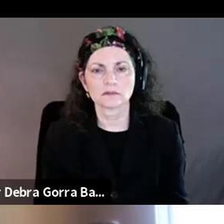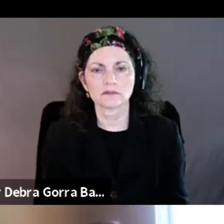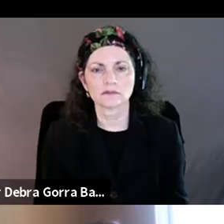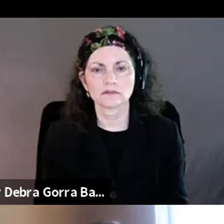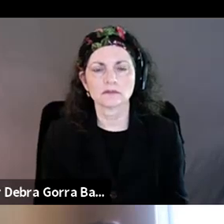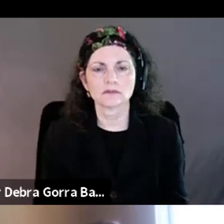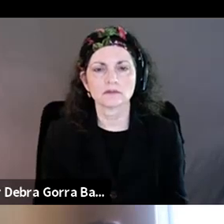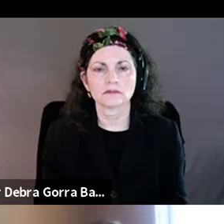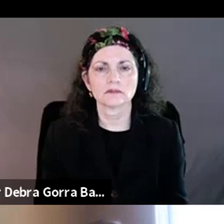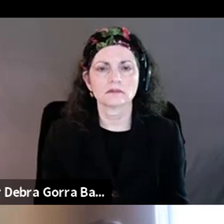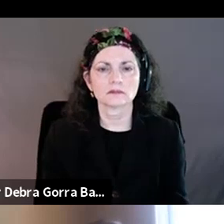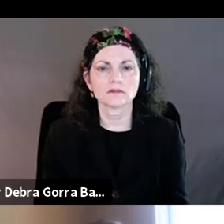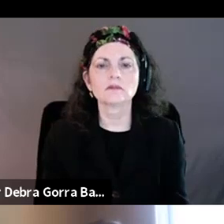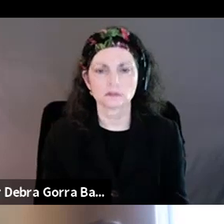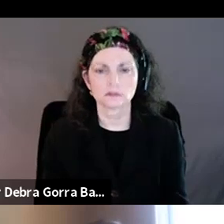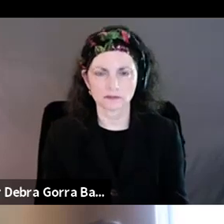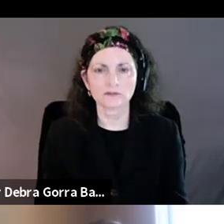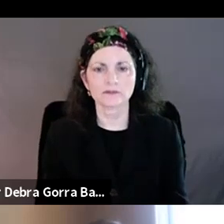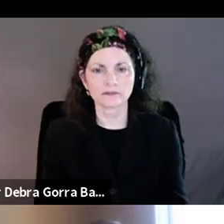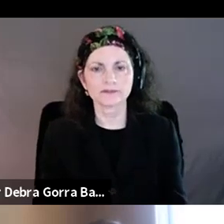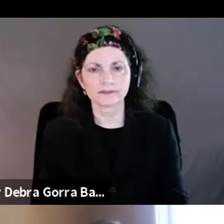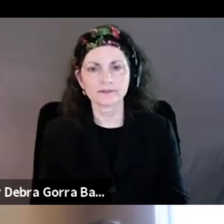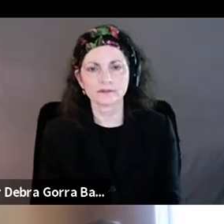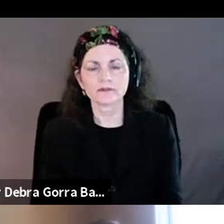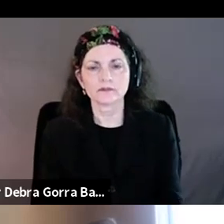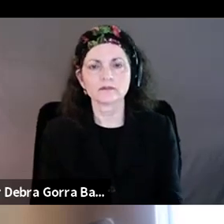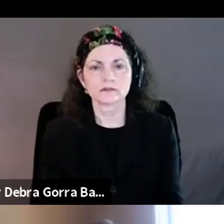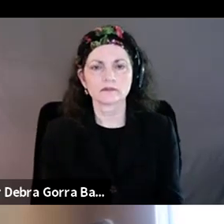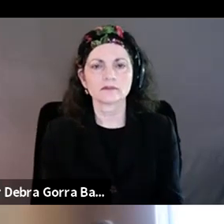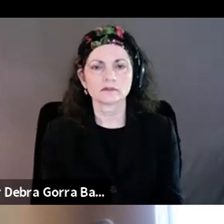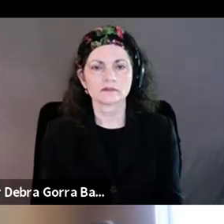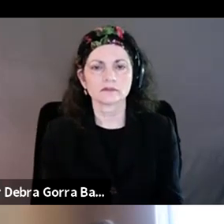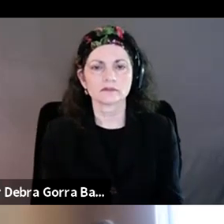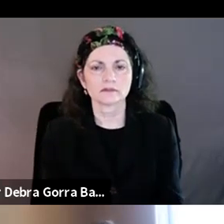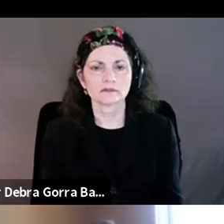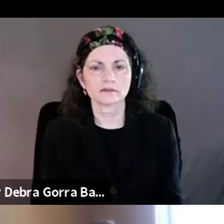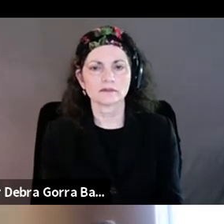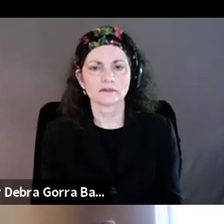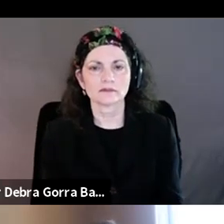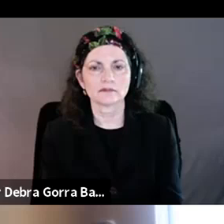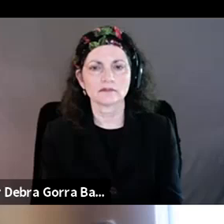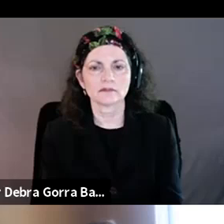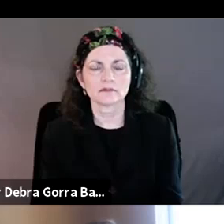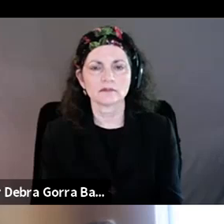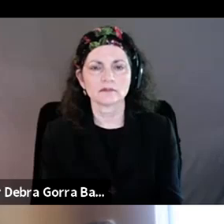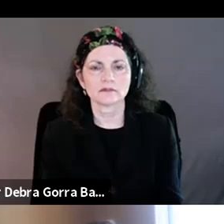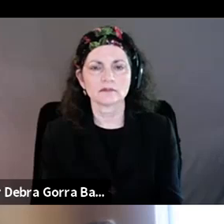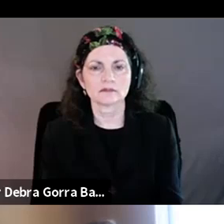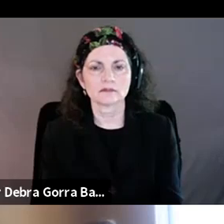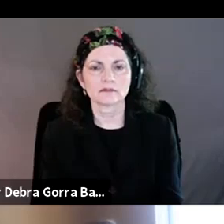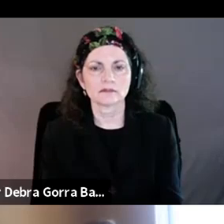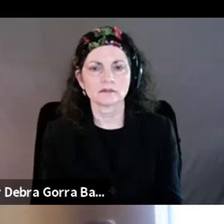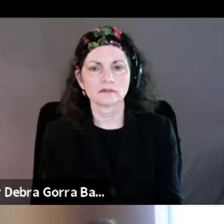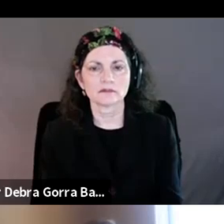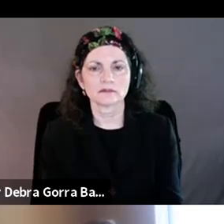the untapped margin, you can't say you're inclusive. Diversity inclusive? No. So, so